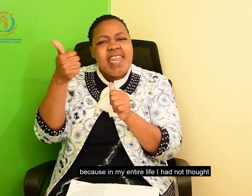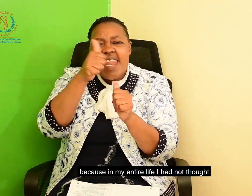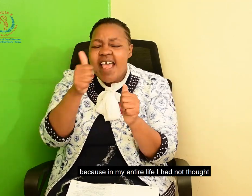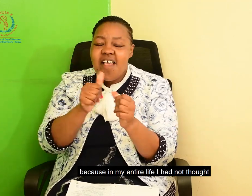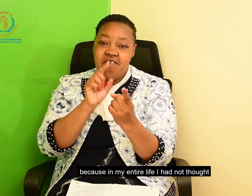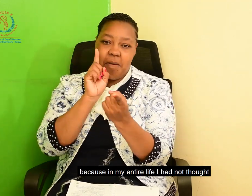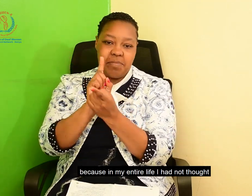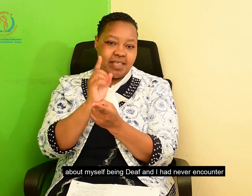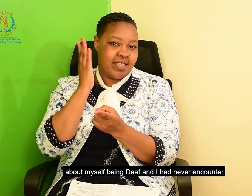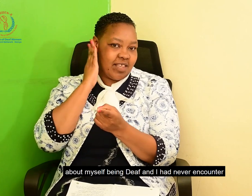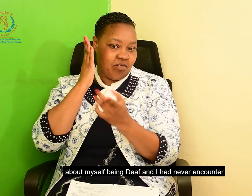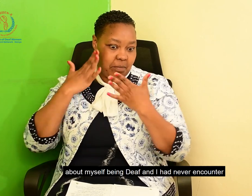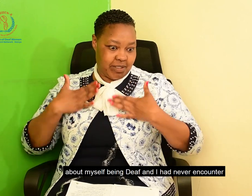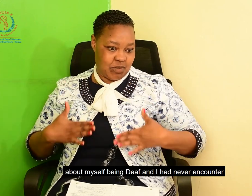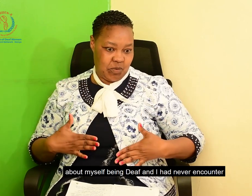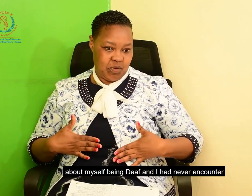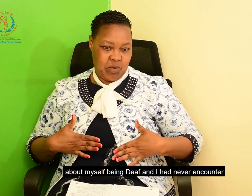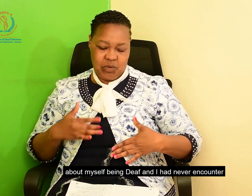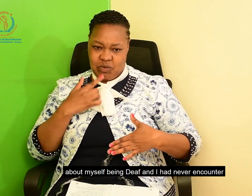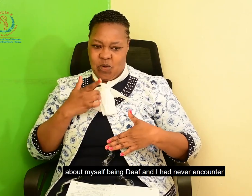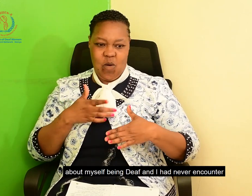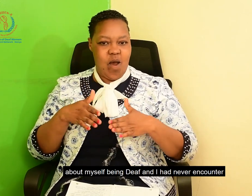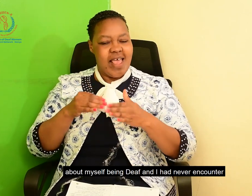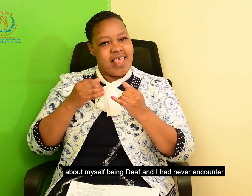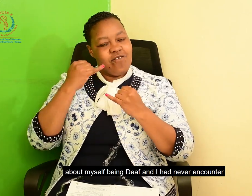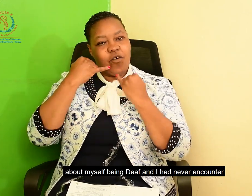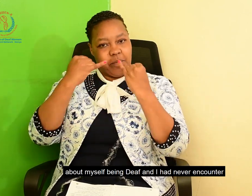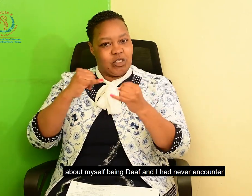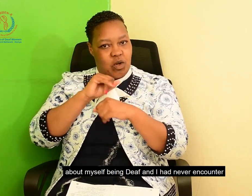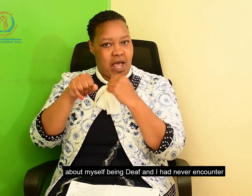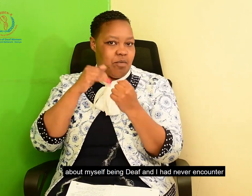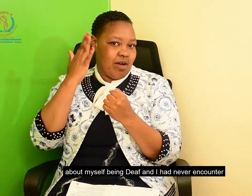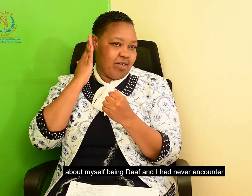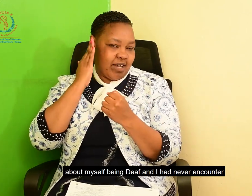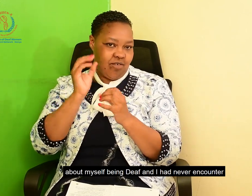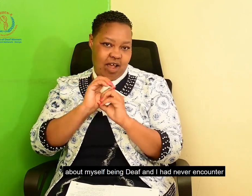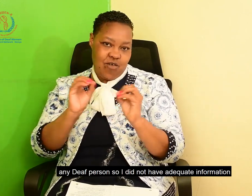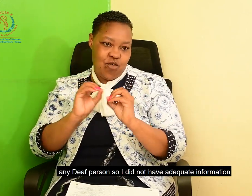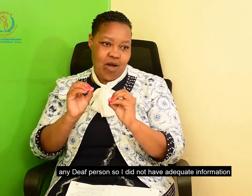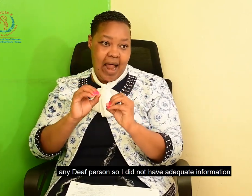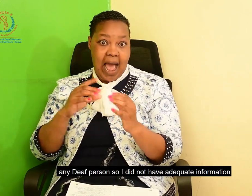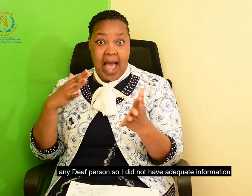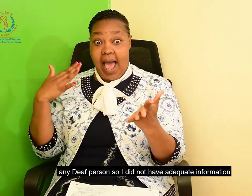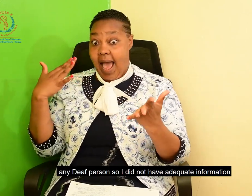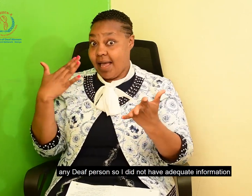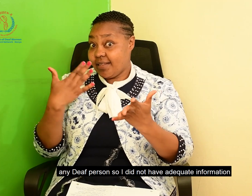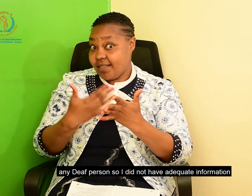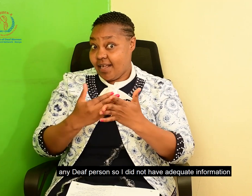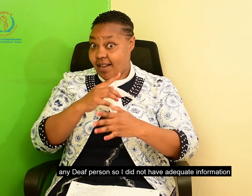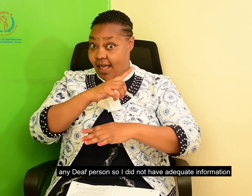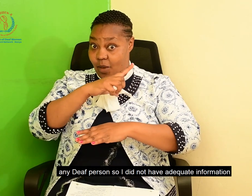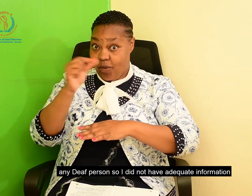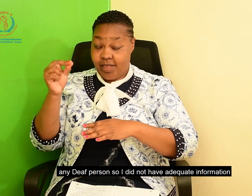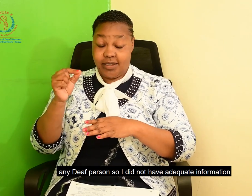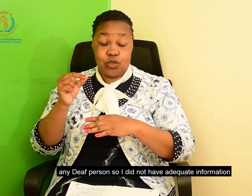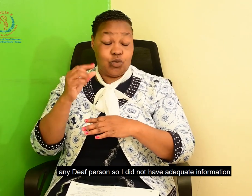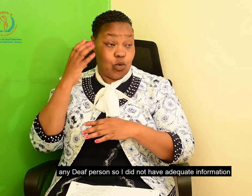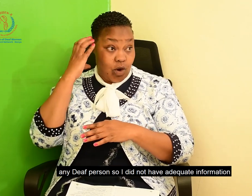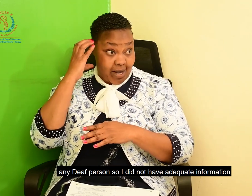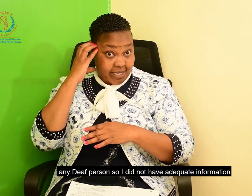about myself being deaf, and I had never encountered any deaf person. So, didn't have adequate information.